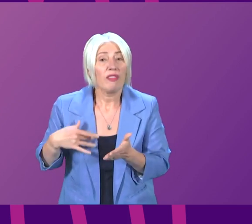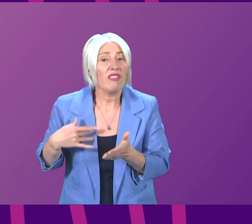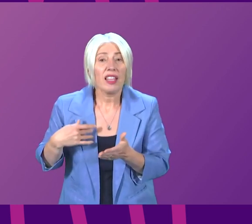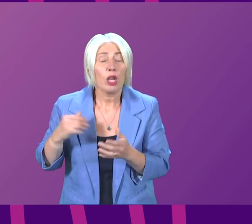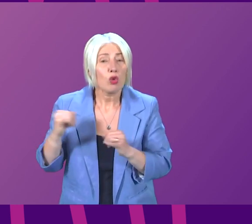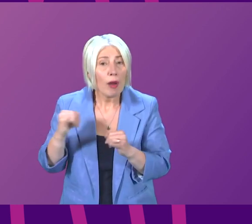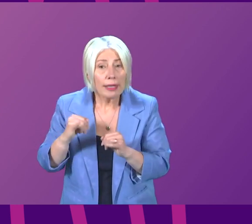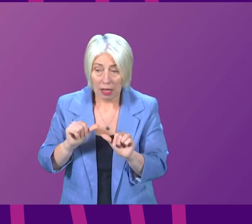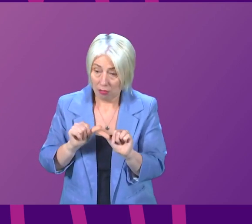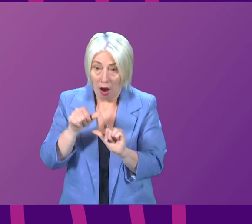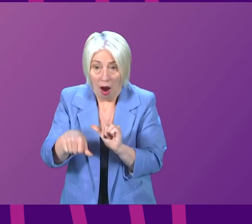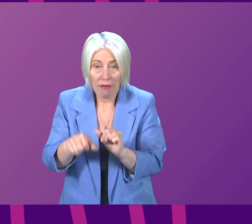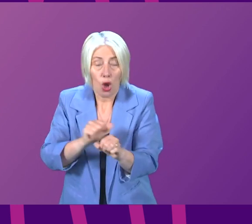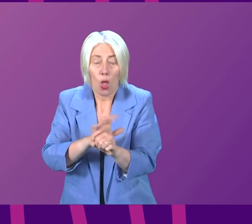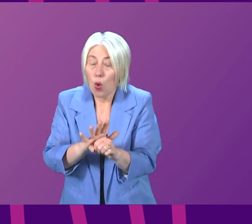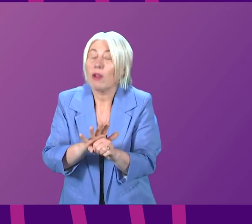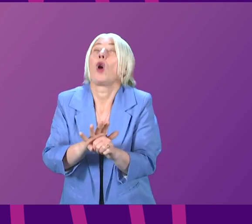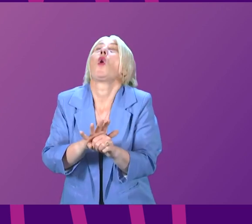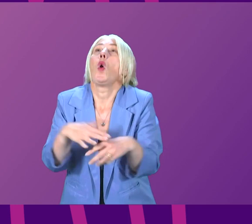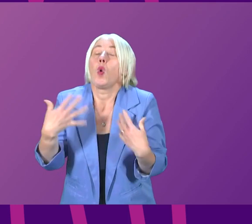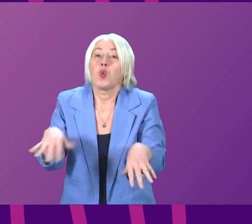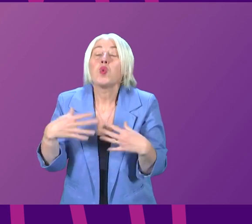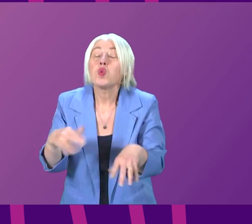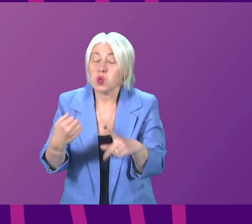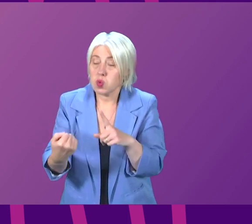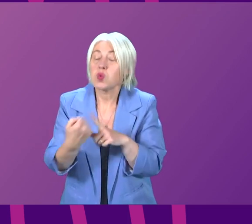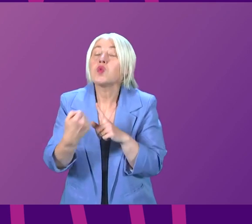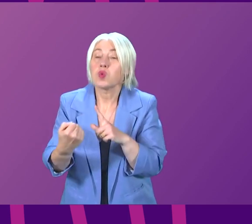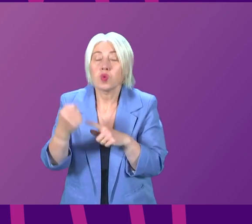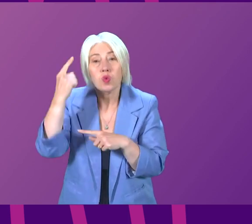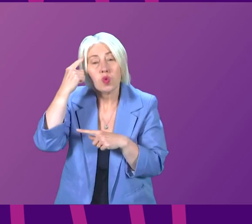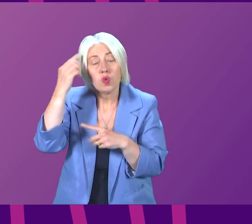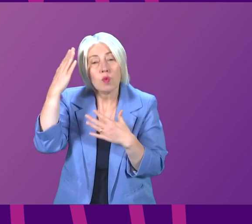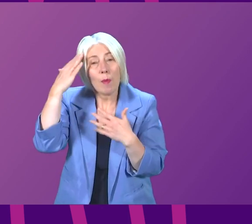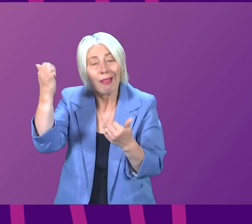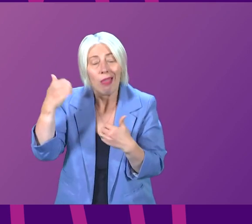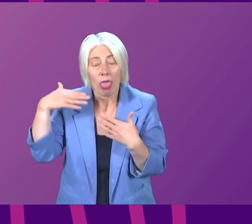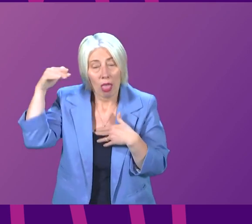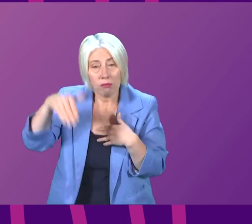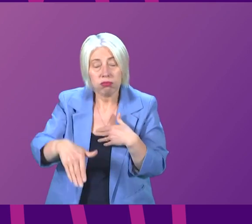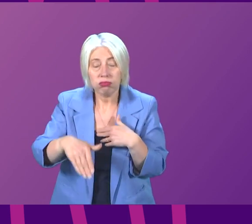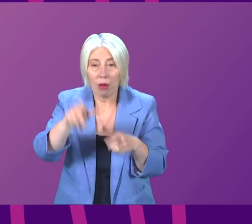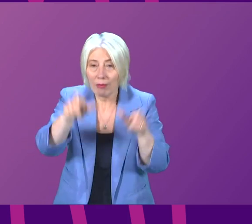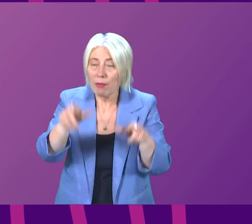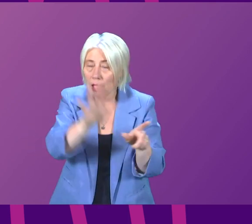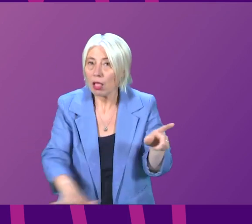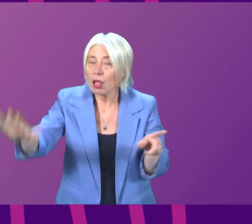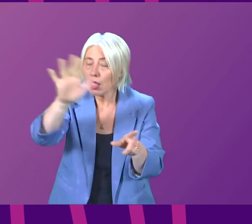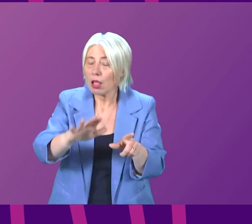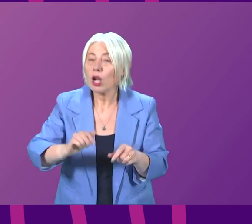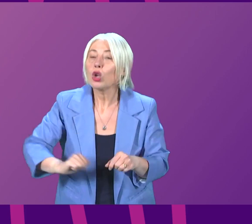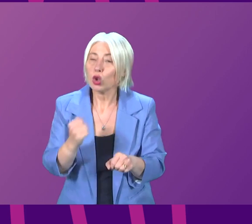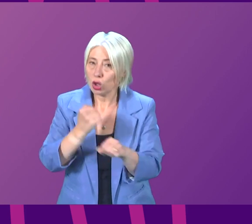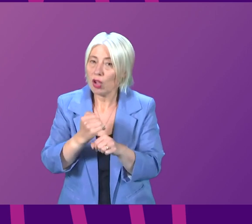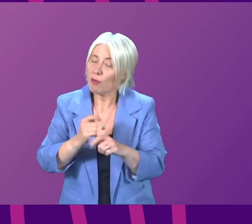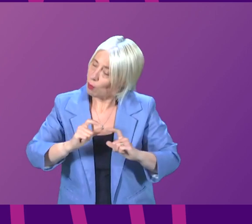the back of the COVID crisis is having an impact on the mental health of many people across the country. The Scottish Government will continue to